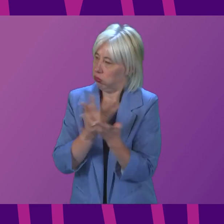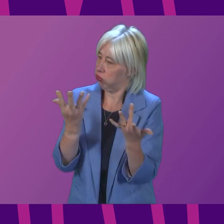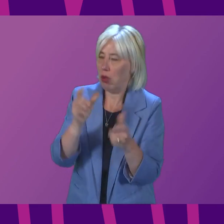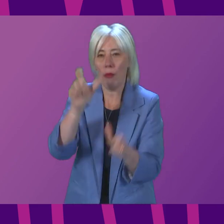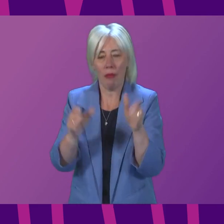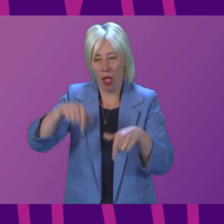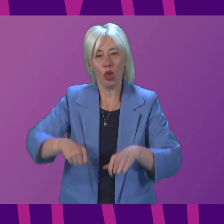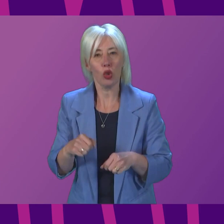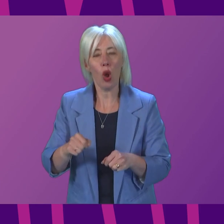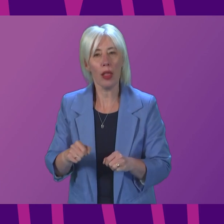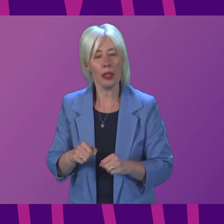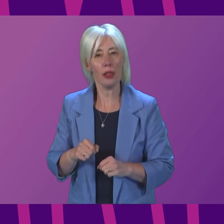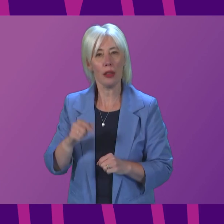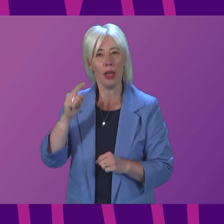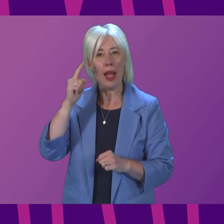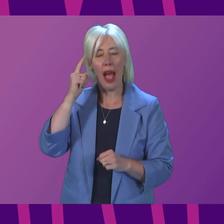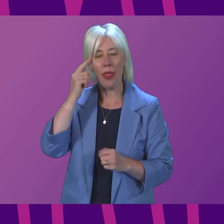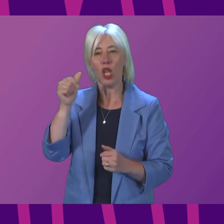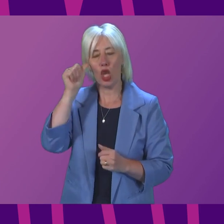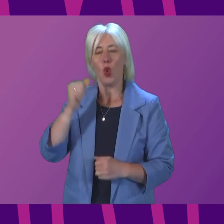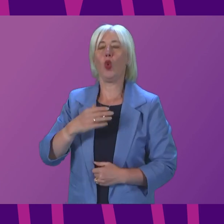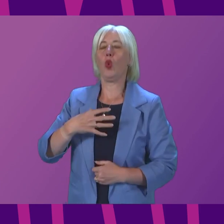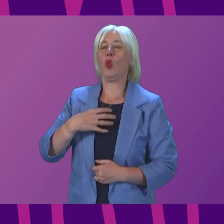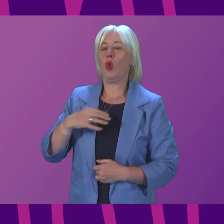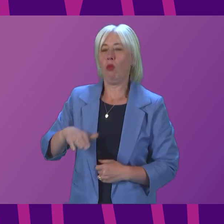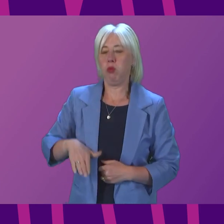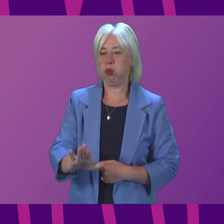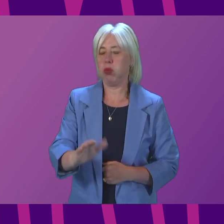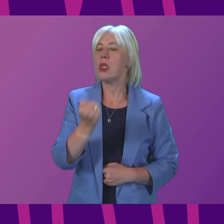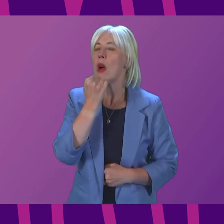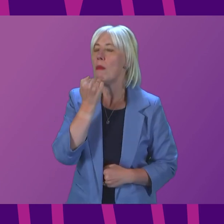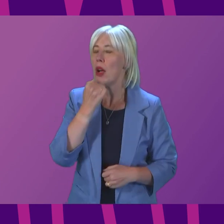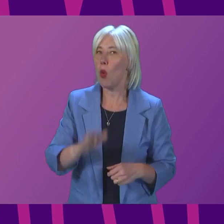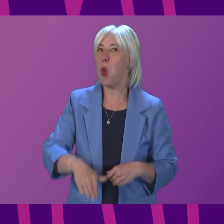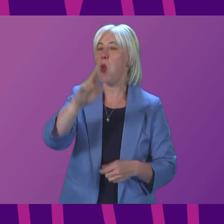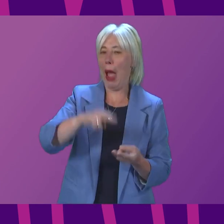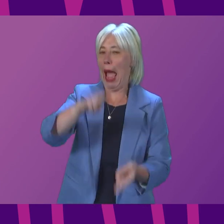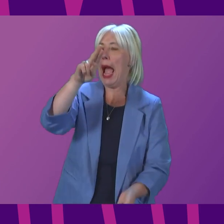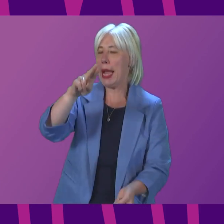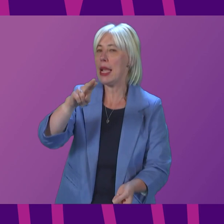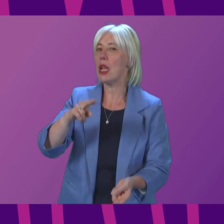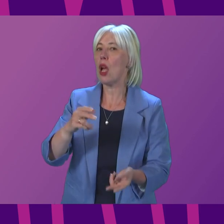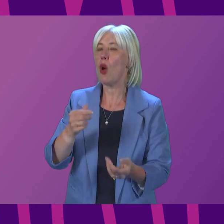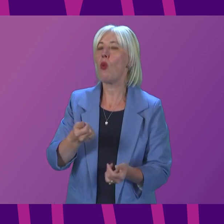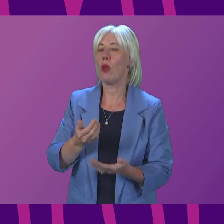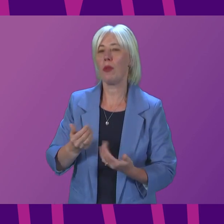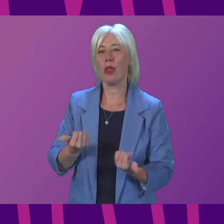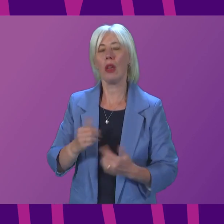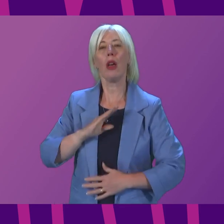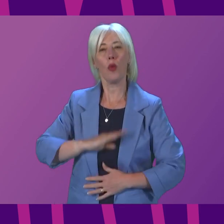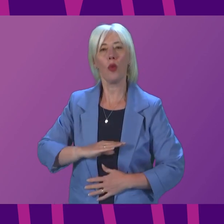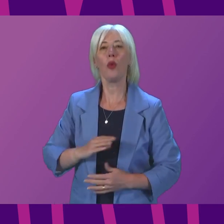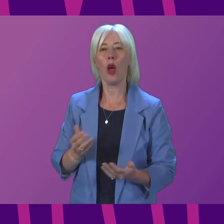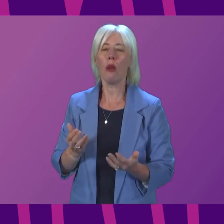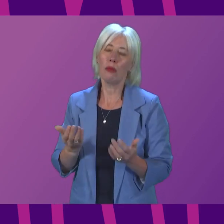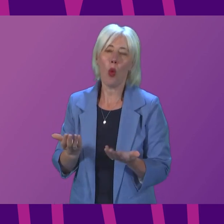will actually, in light of very high cases right now, welcome this precautionary move and even those who may not welcome it, and there